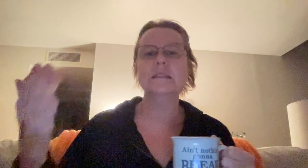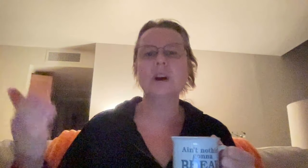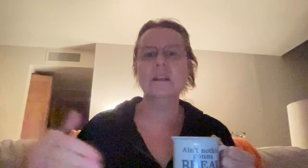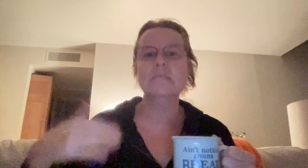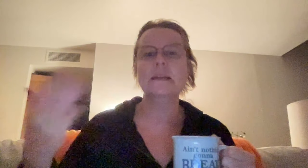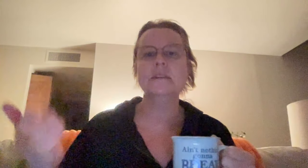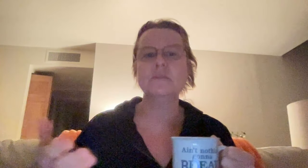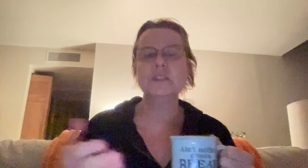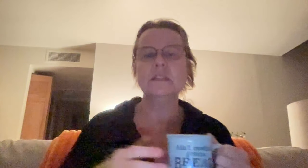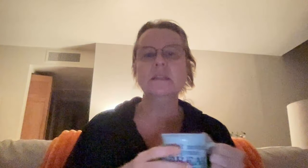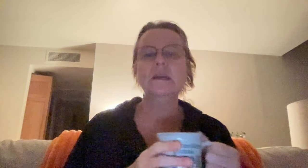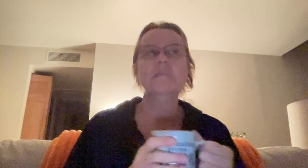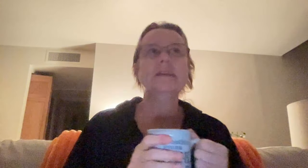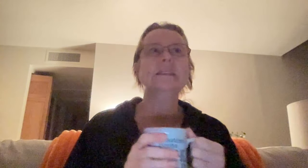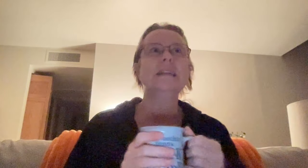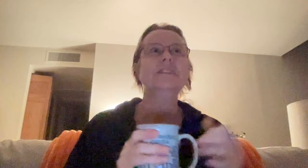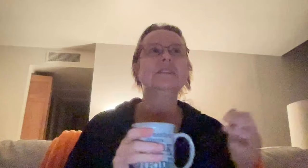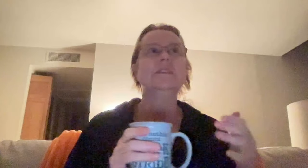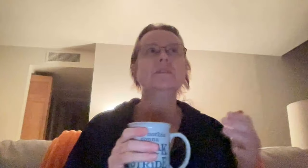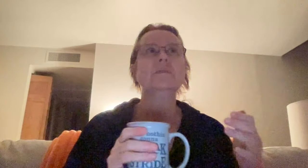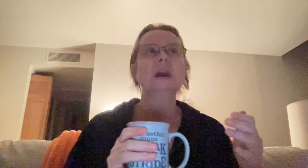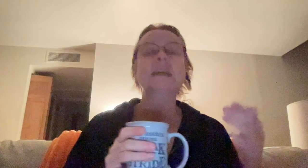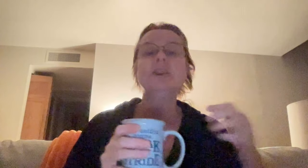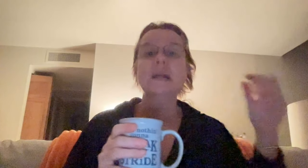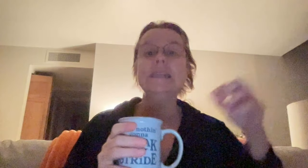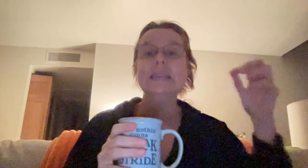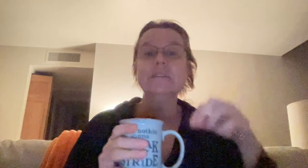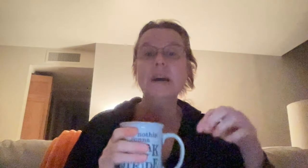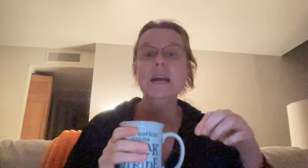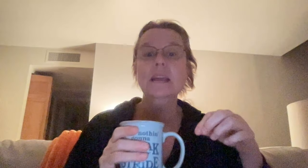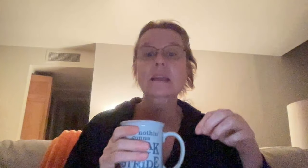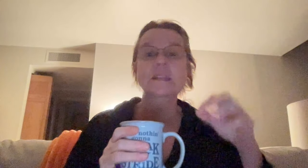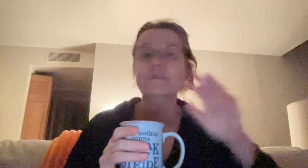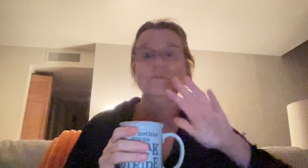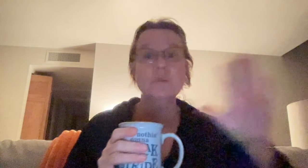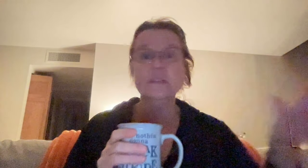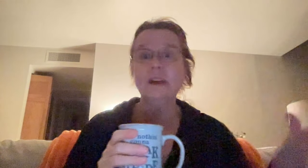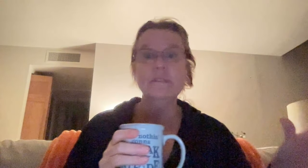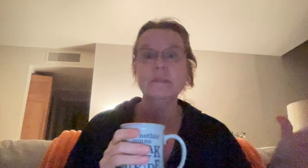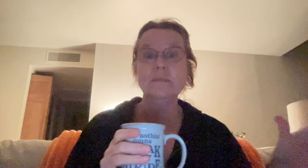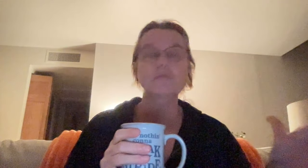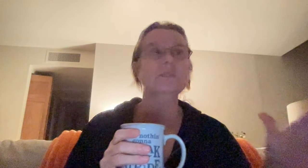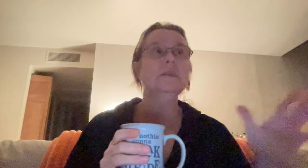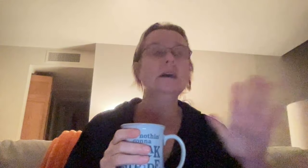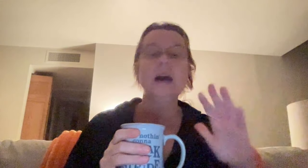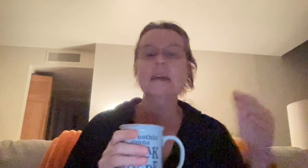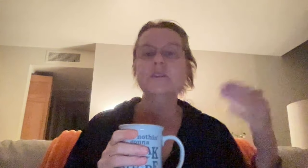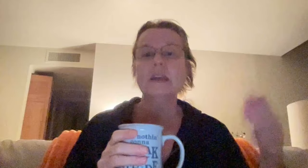call it my intuition because I just don't, I don't identify and it's totally fine for people who do. I don't